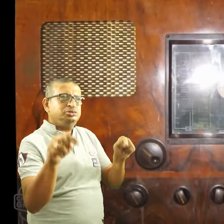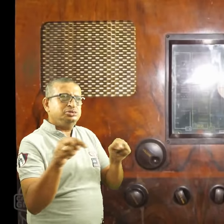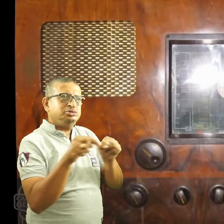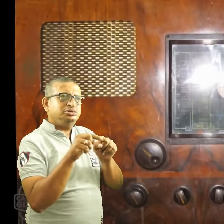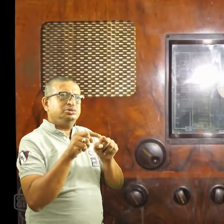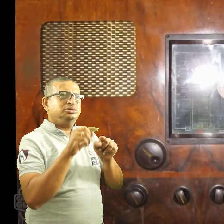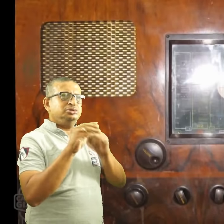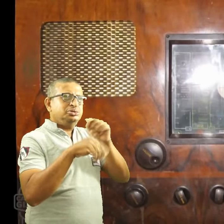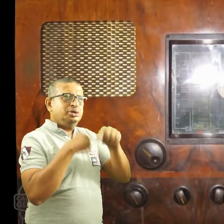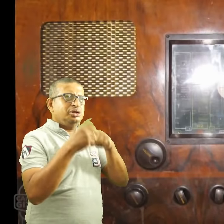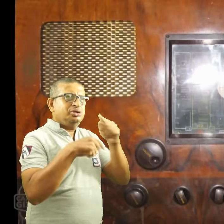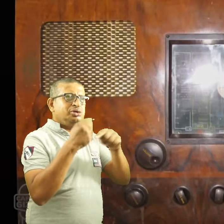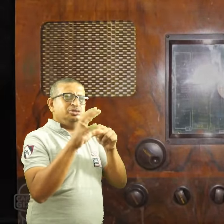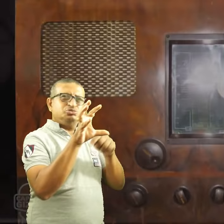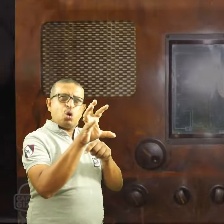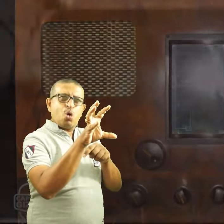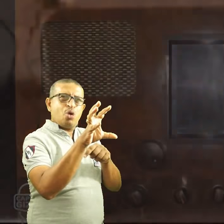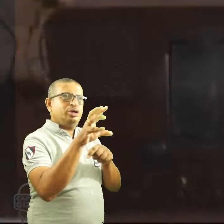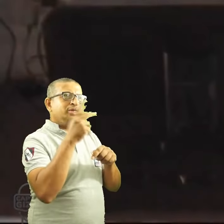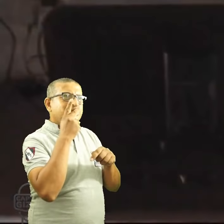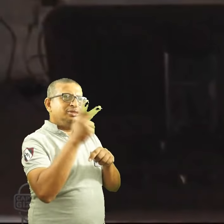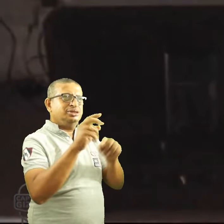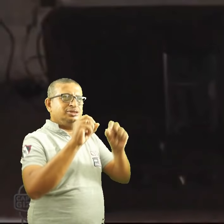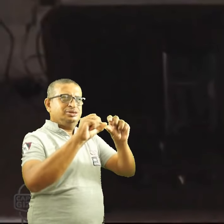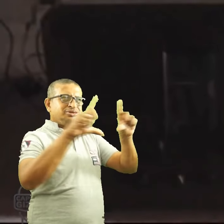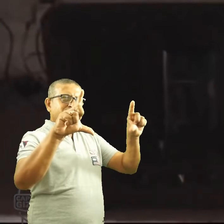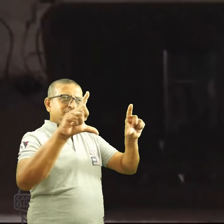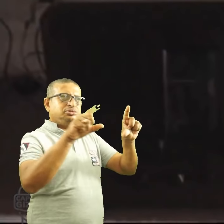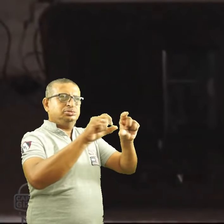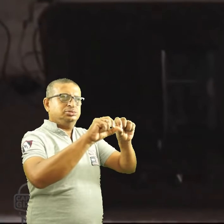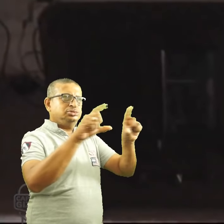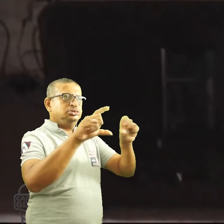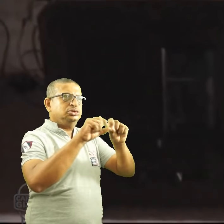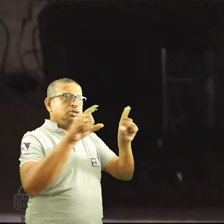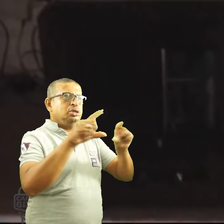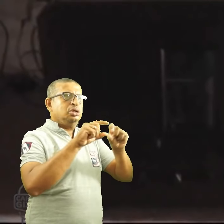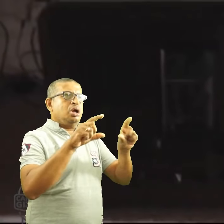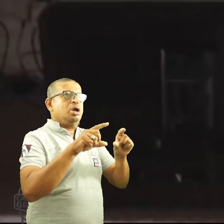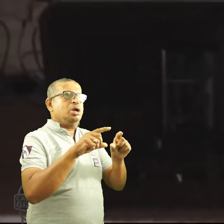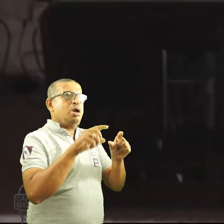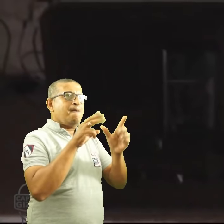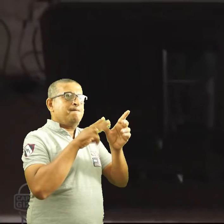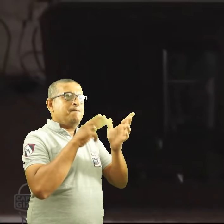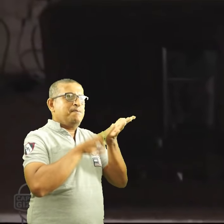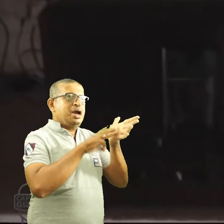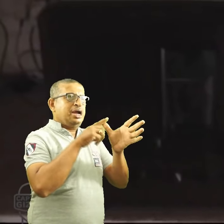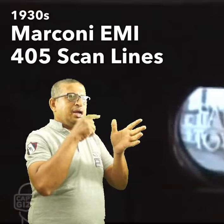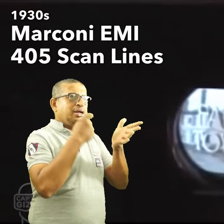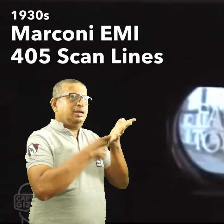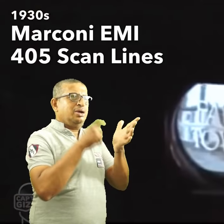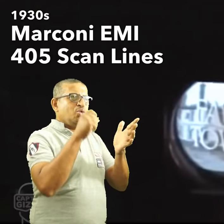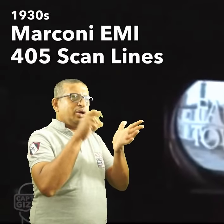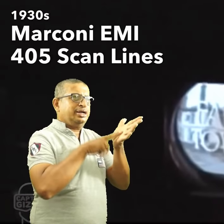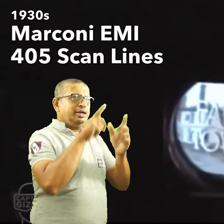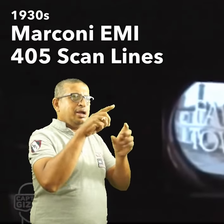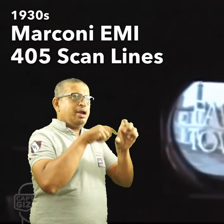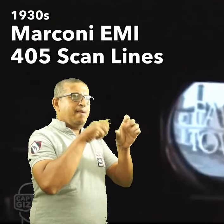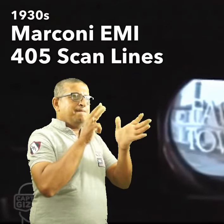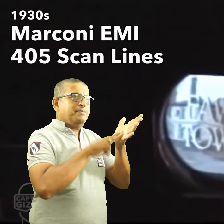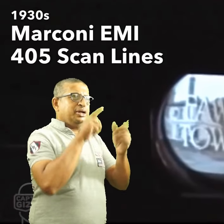This decade saw a giant leap in video quality. From 100 scan lines at the start of the decade to 405.